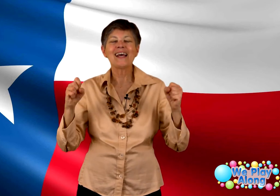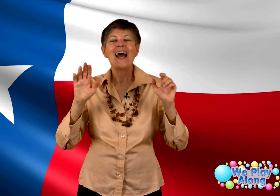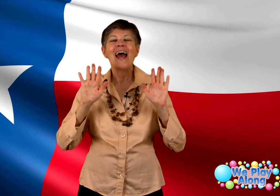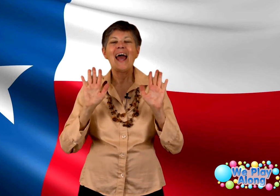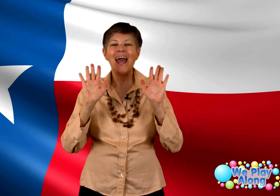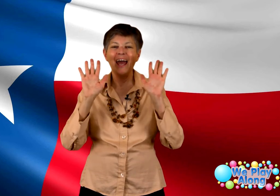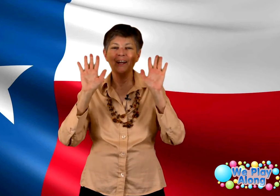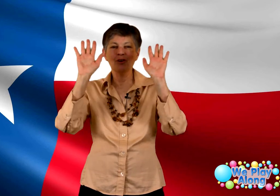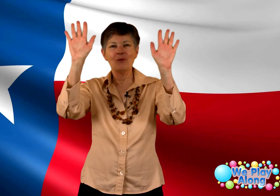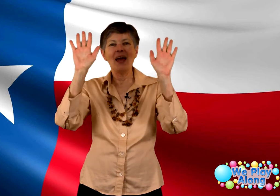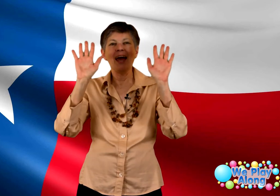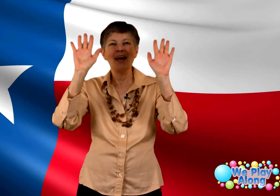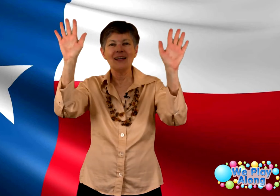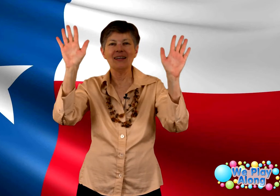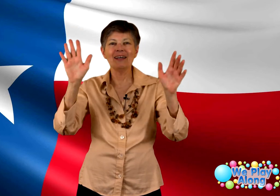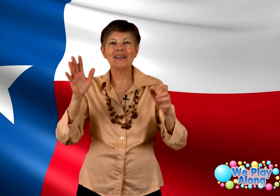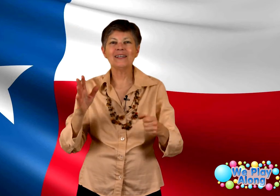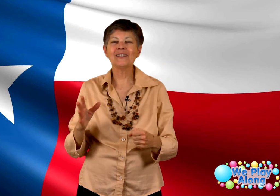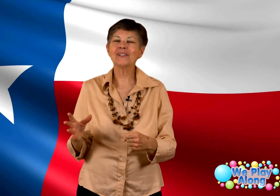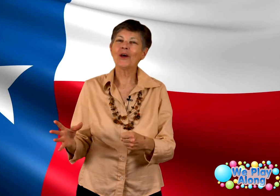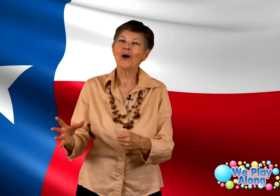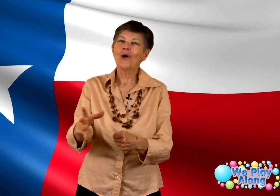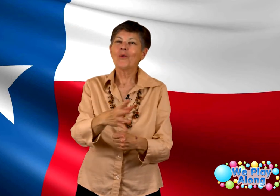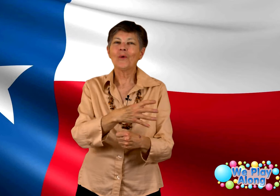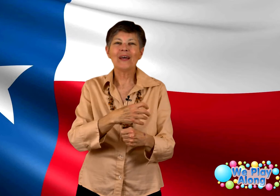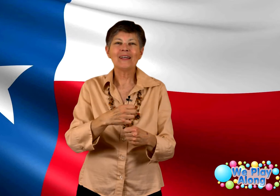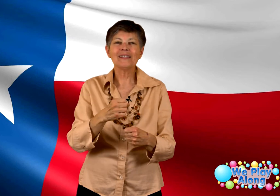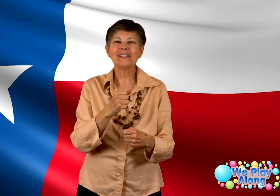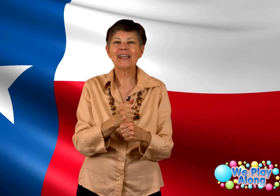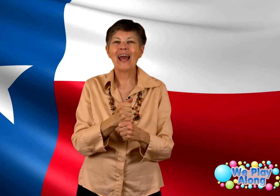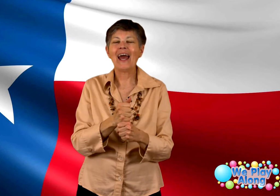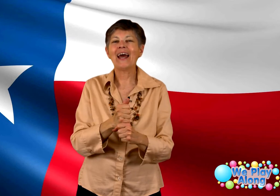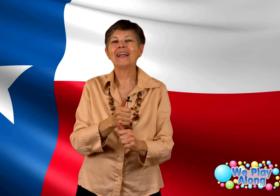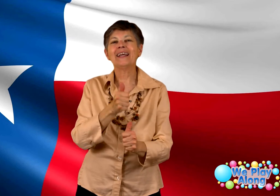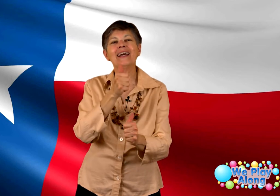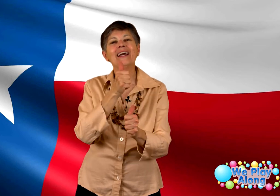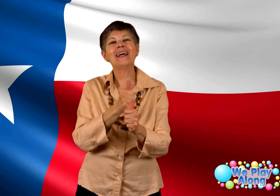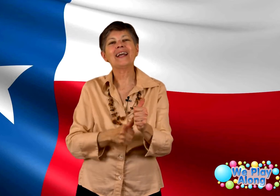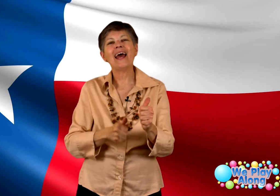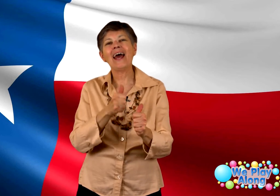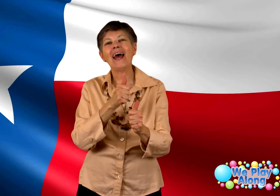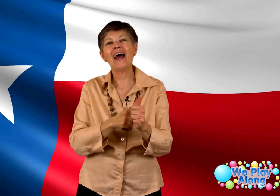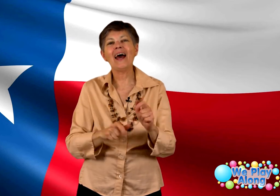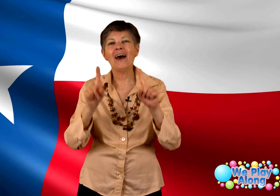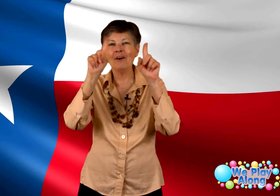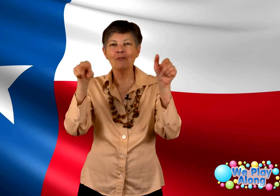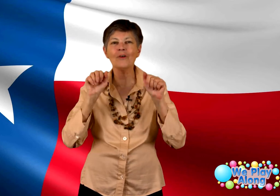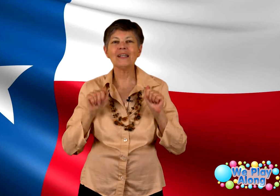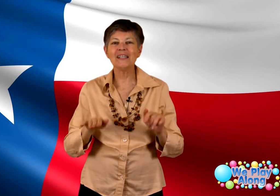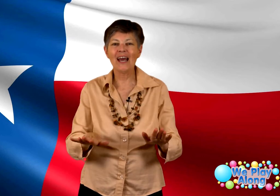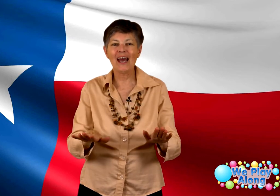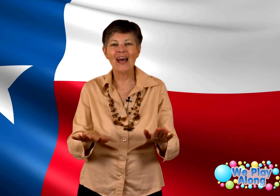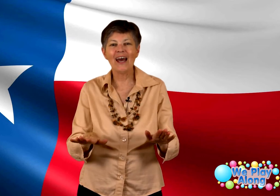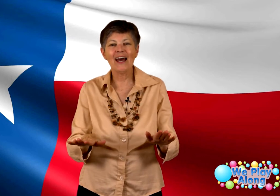and grandest, considering we're every chance.